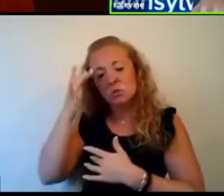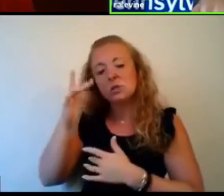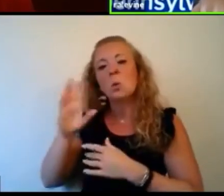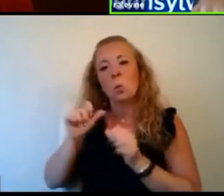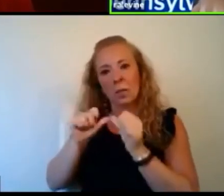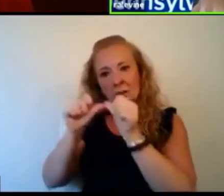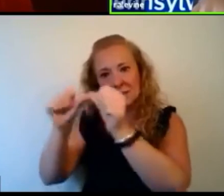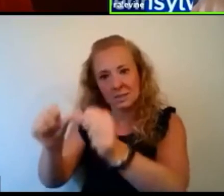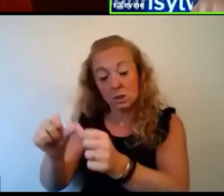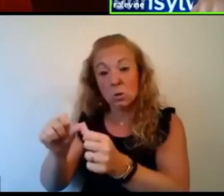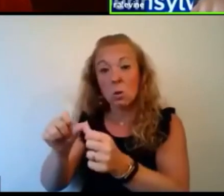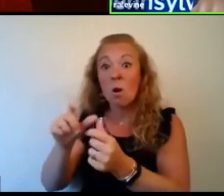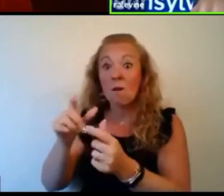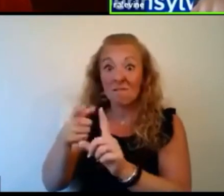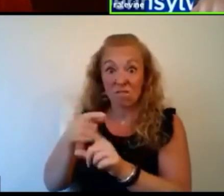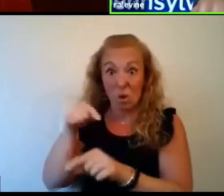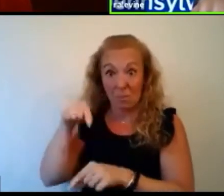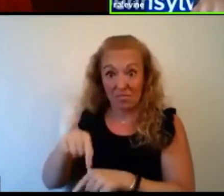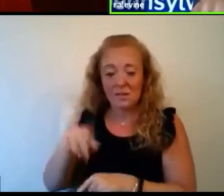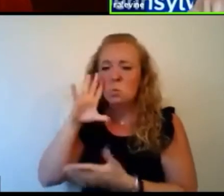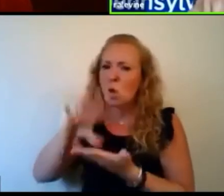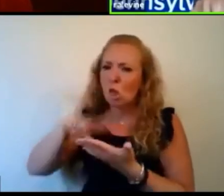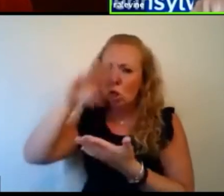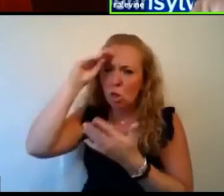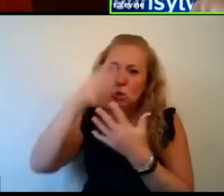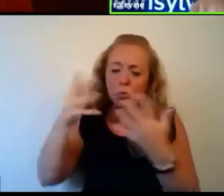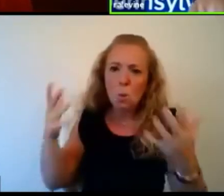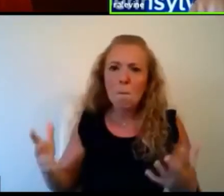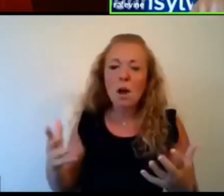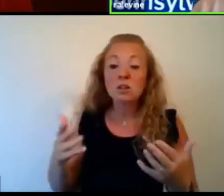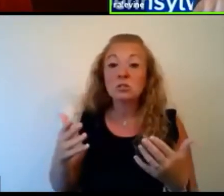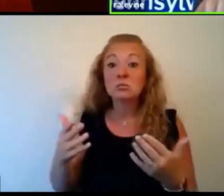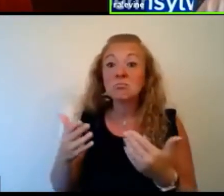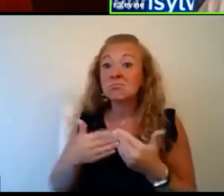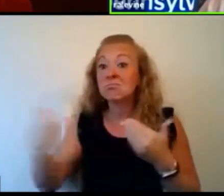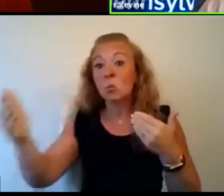will have learned a lot, um, and things will be better than they were before.